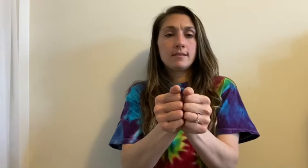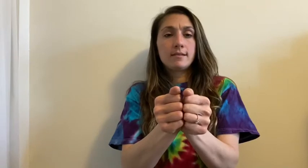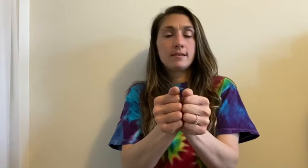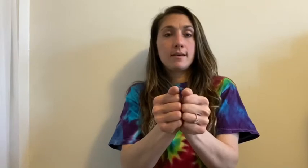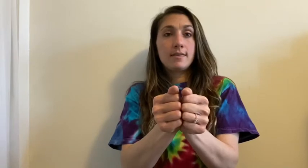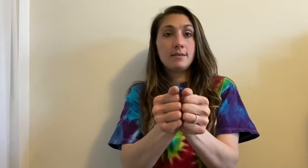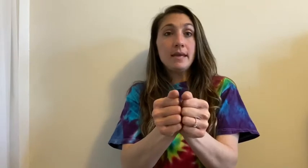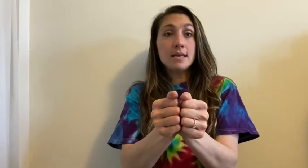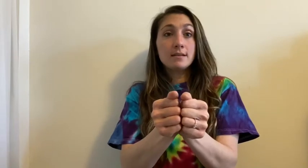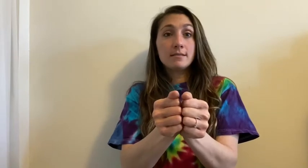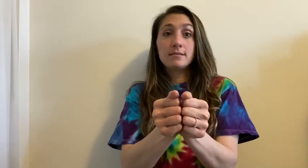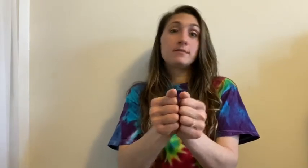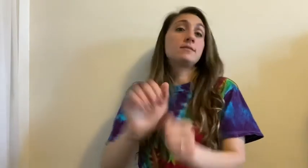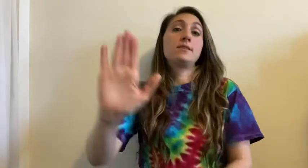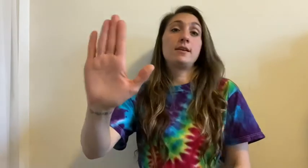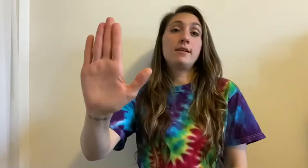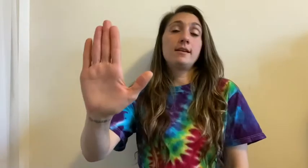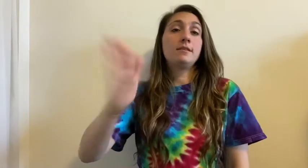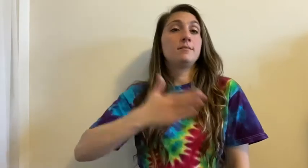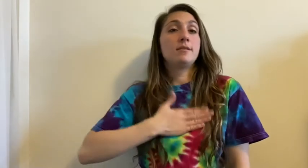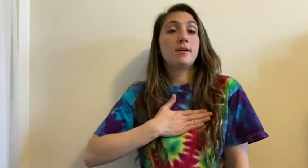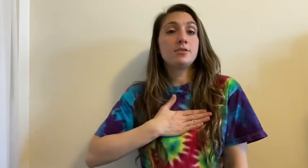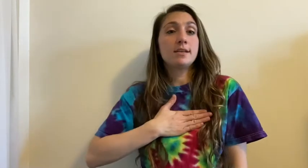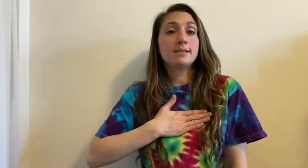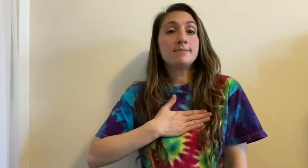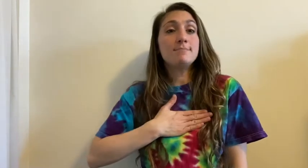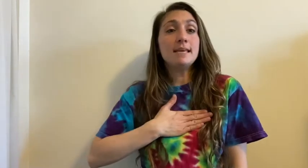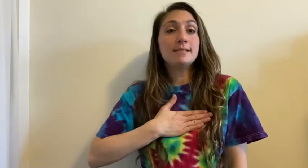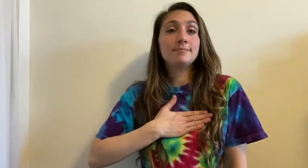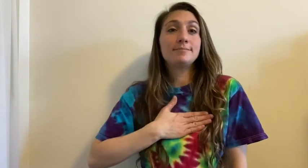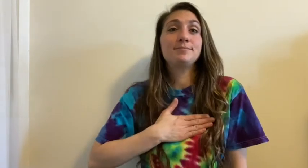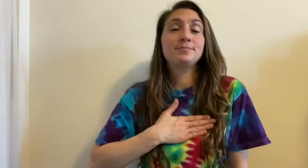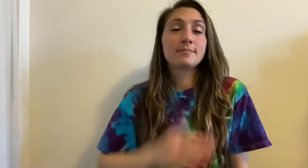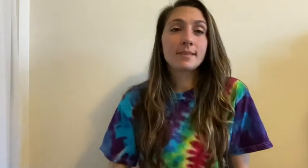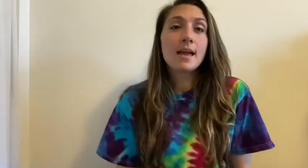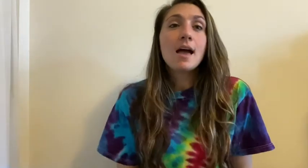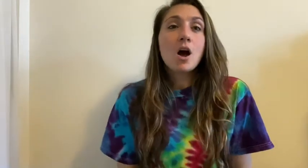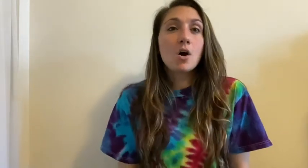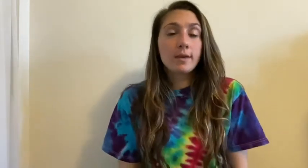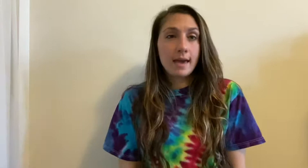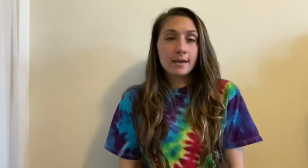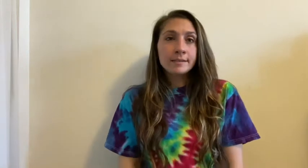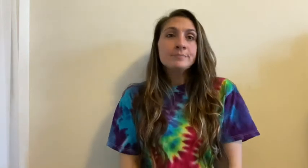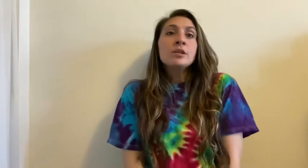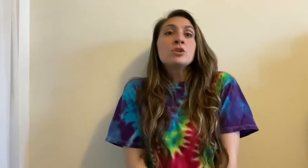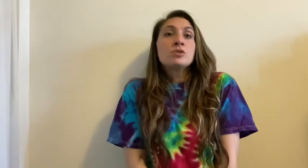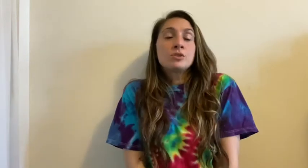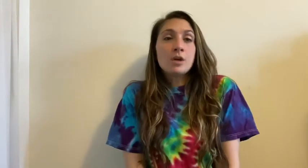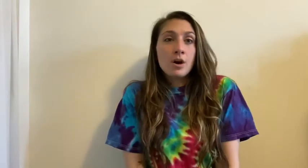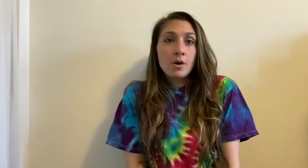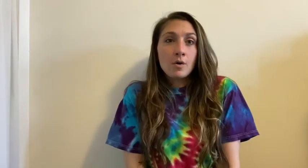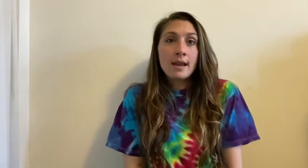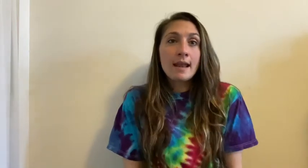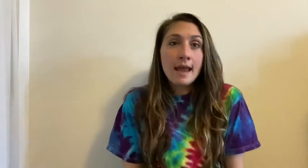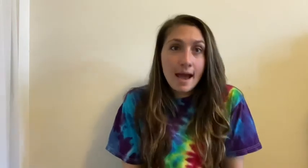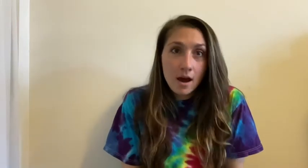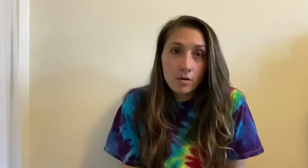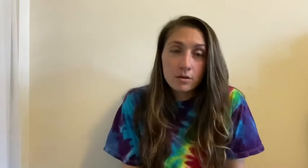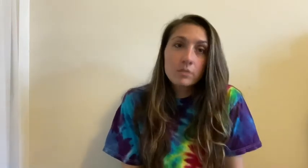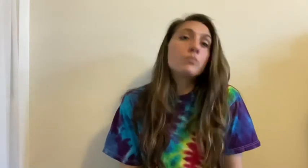And then me. Take your hand on your chest. Me. Okay. So now we're